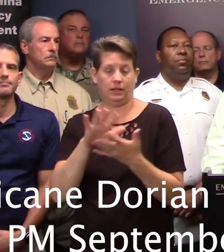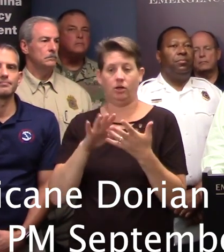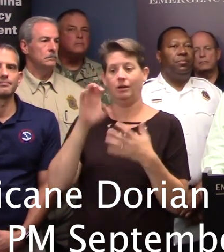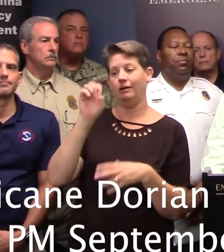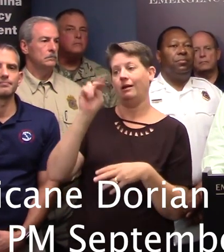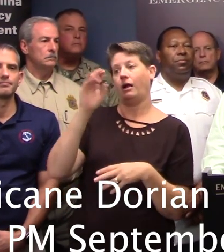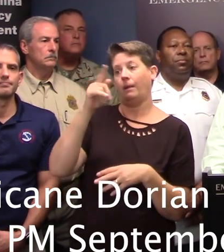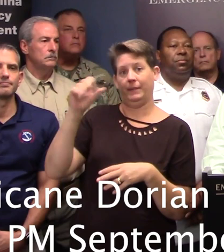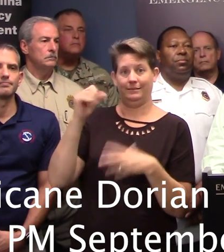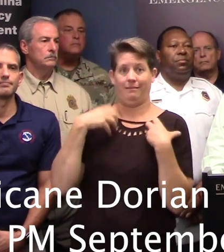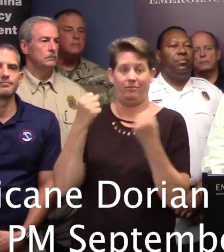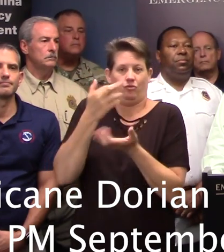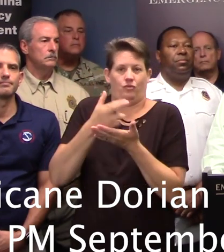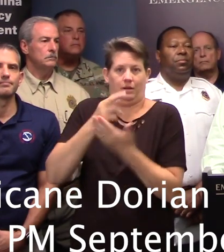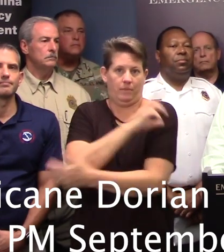alphabetical order,